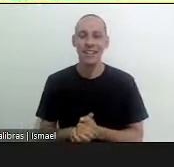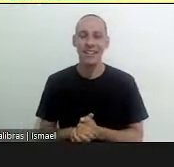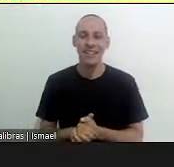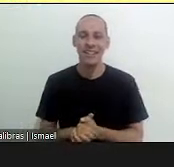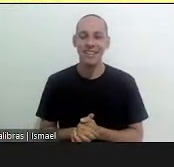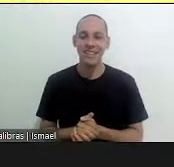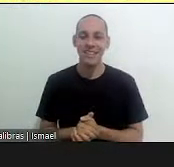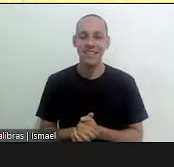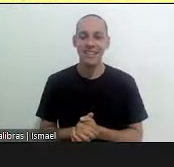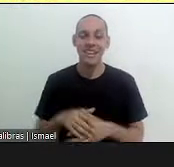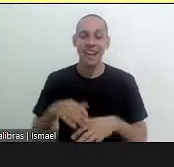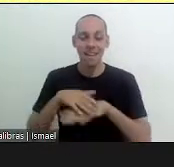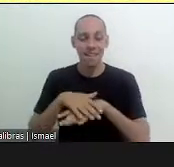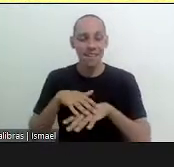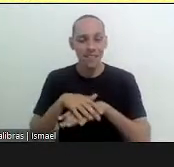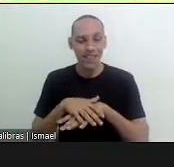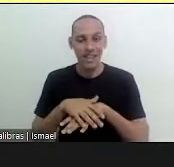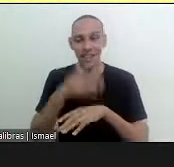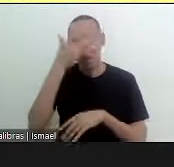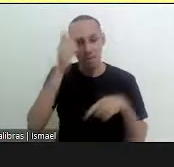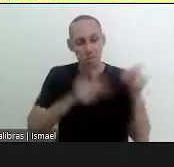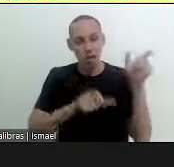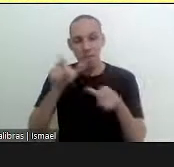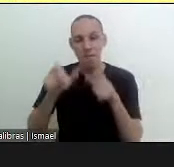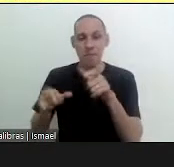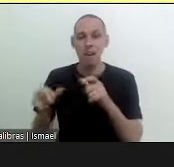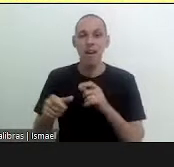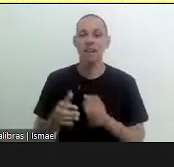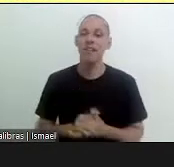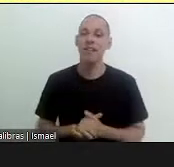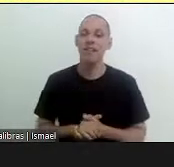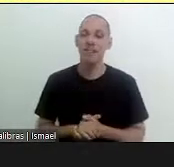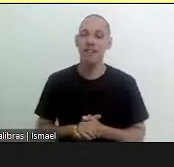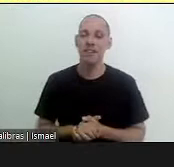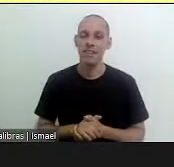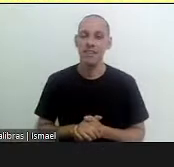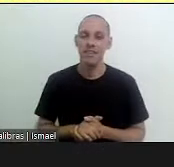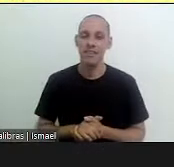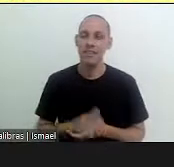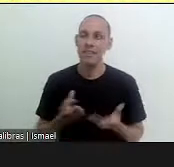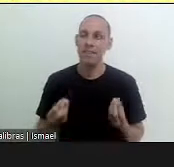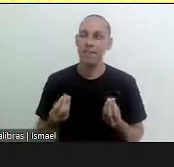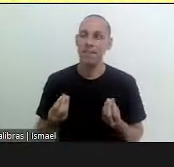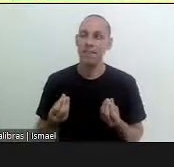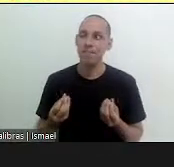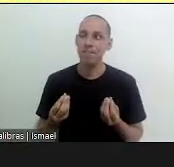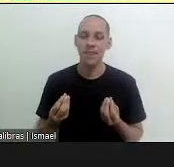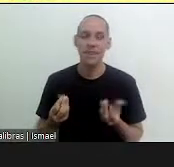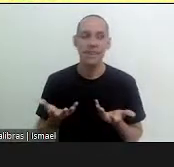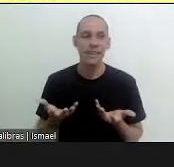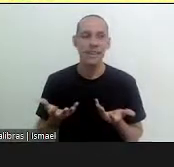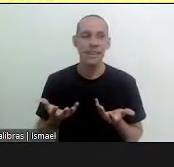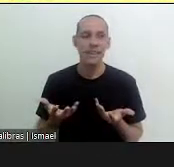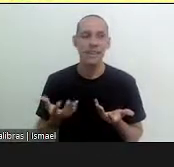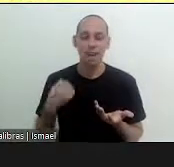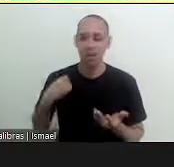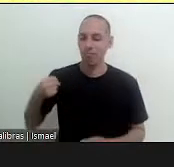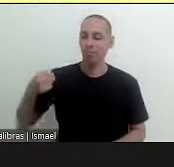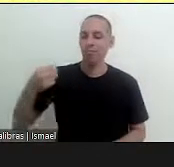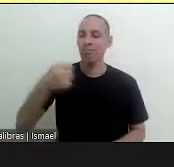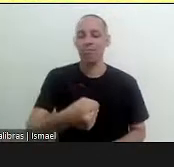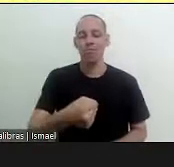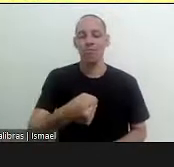the issue of of people